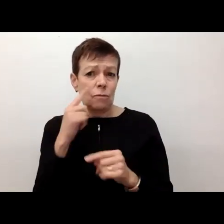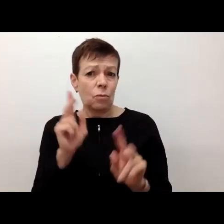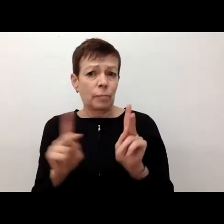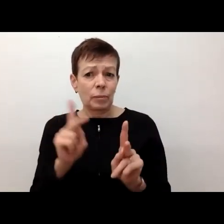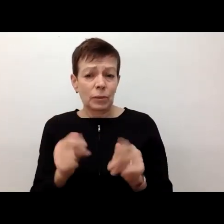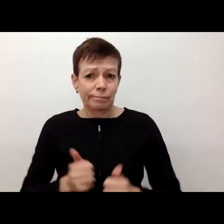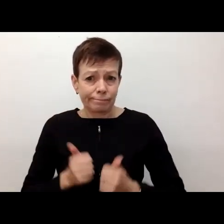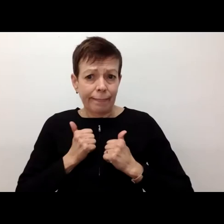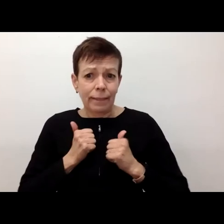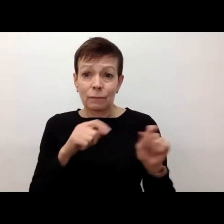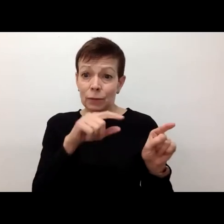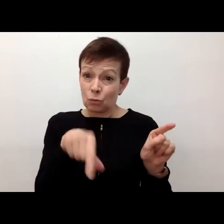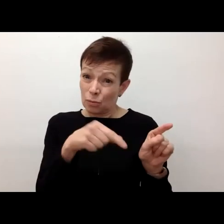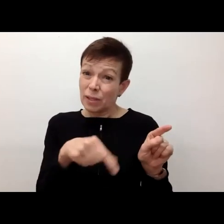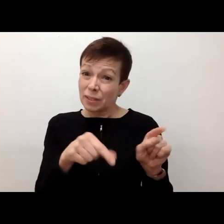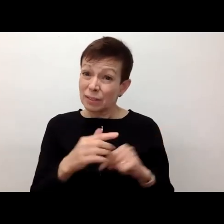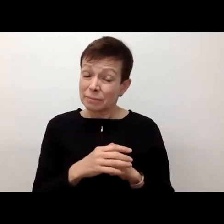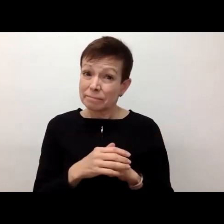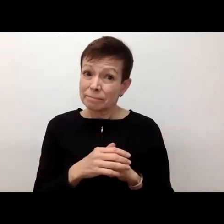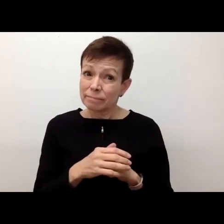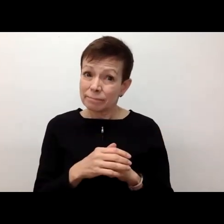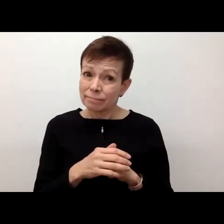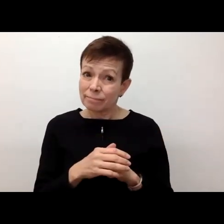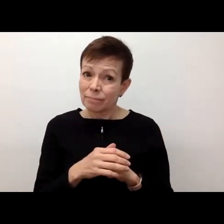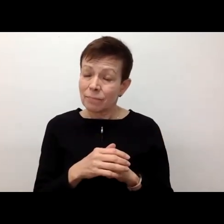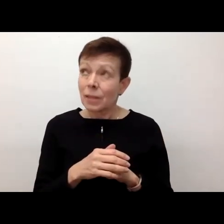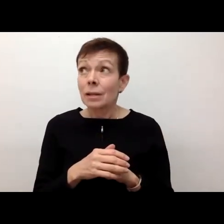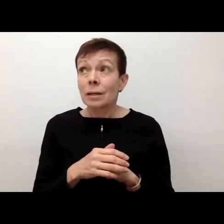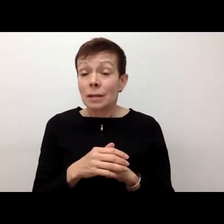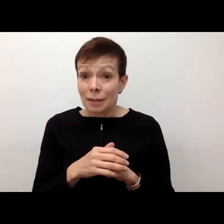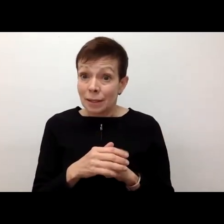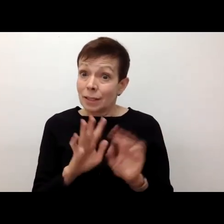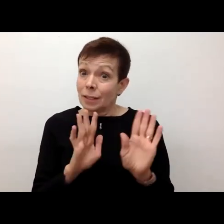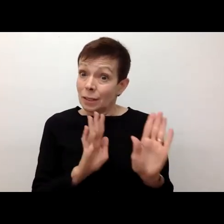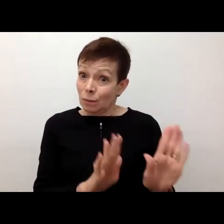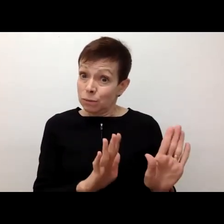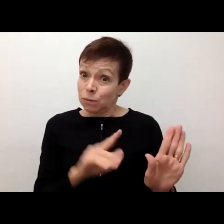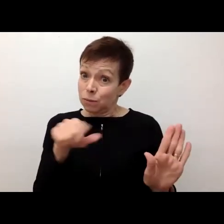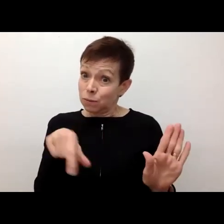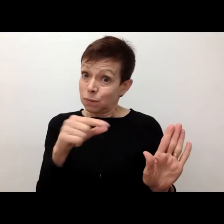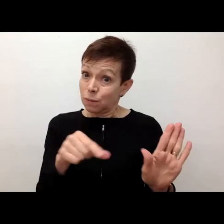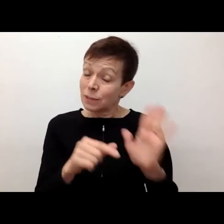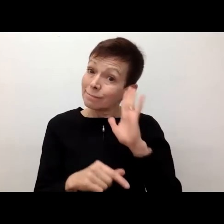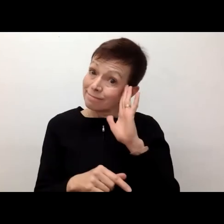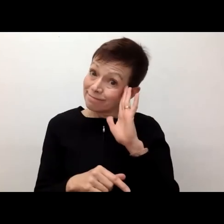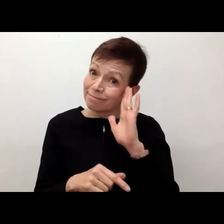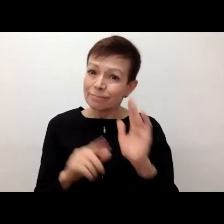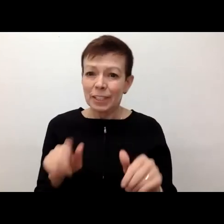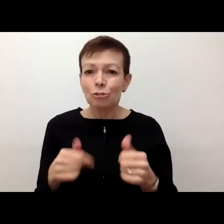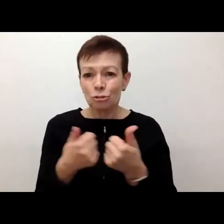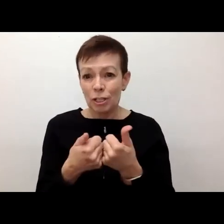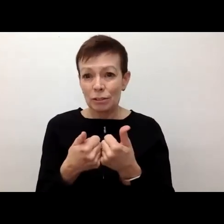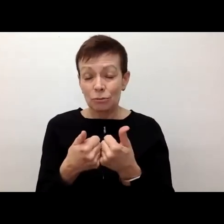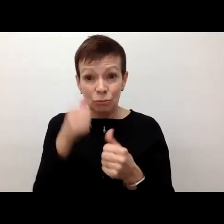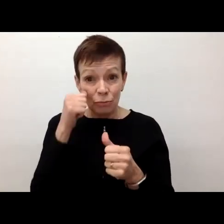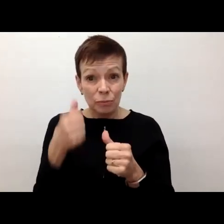there are challenges in the province of Quebec and there was one particular challenge around the wearing